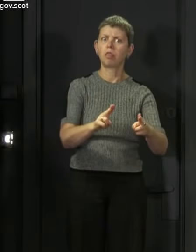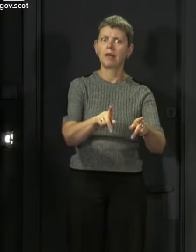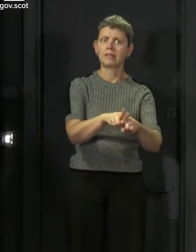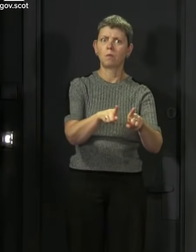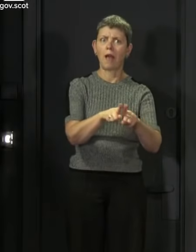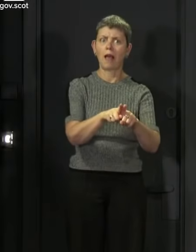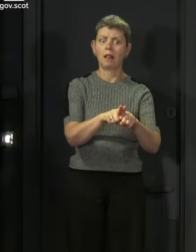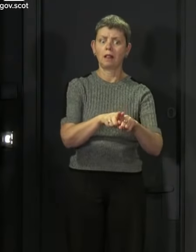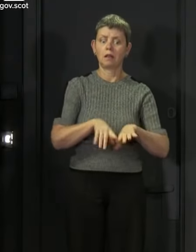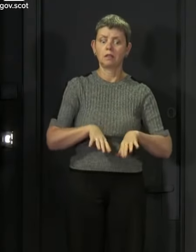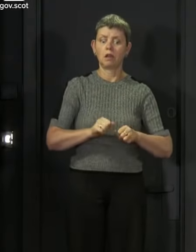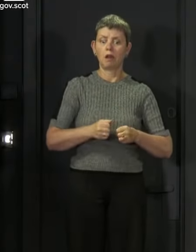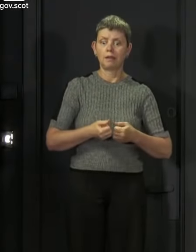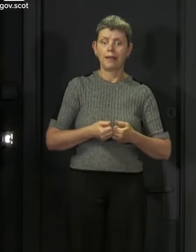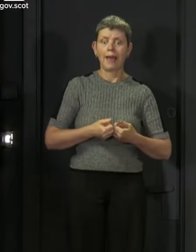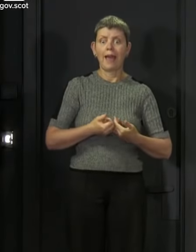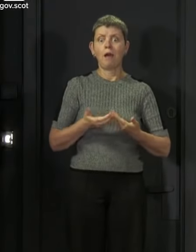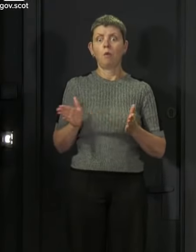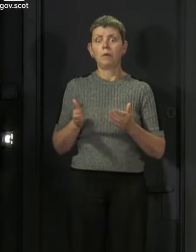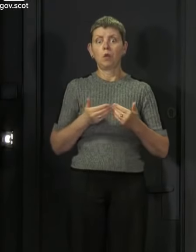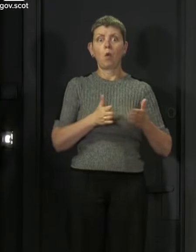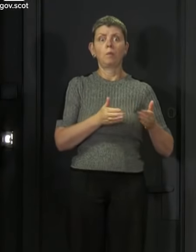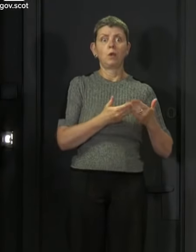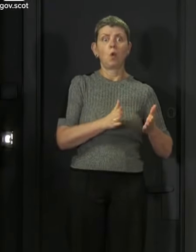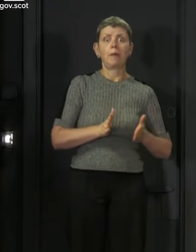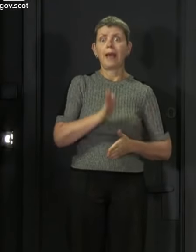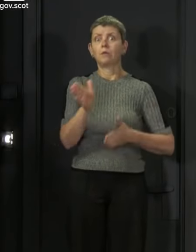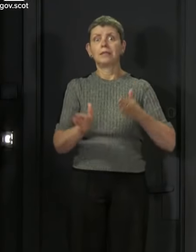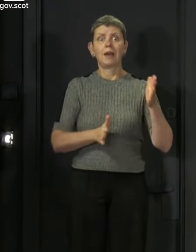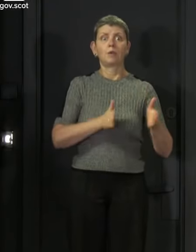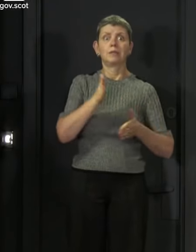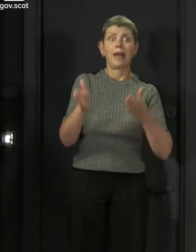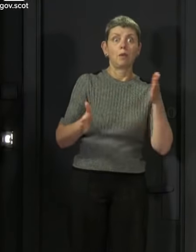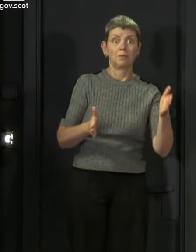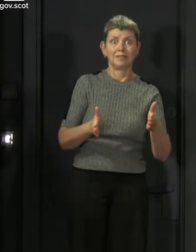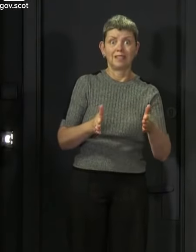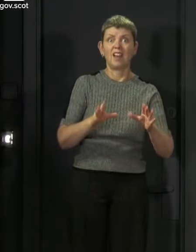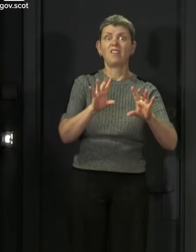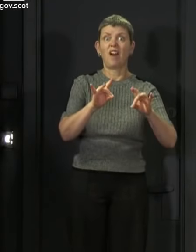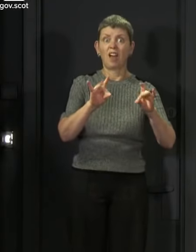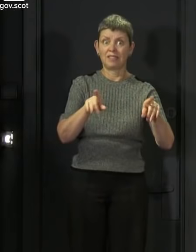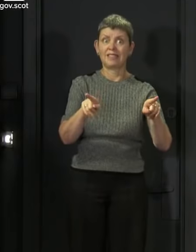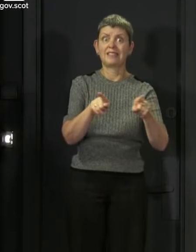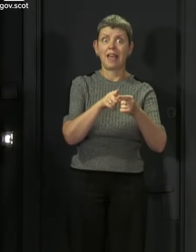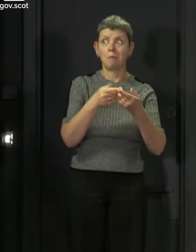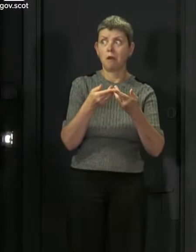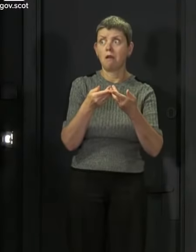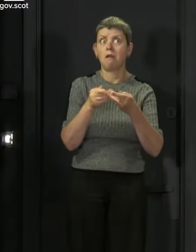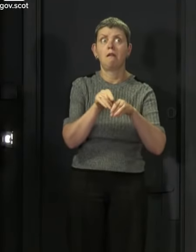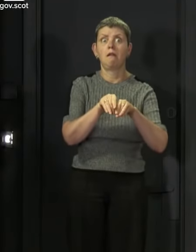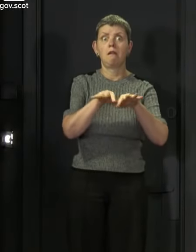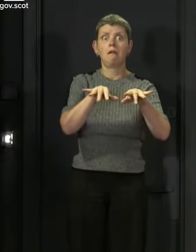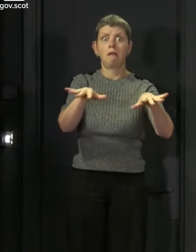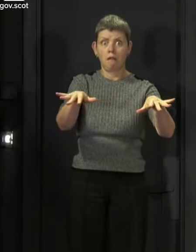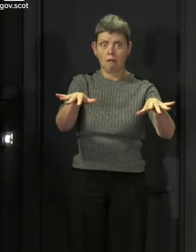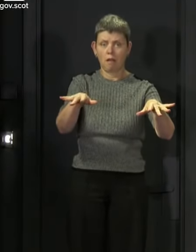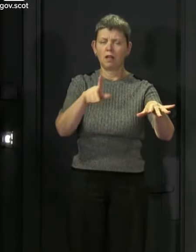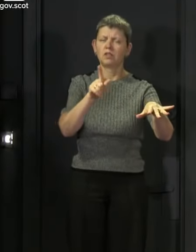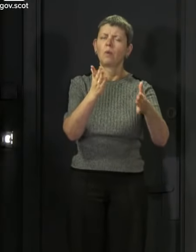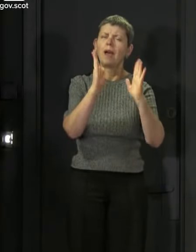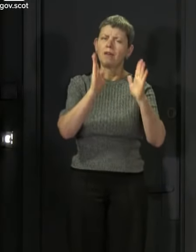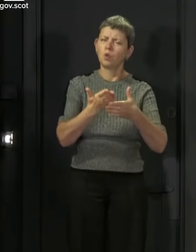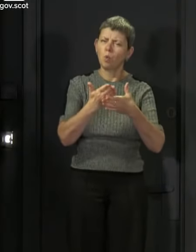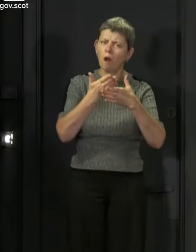unfortunately, we let it out again too. So we have to work, in a sense, even harder to make sure that it doesn't get those